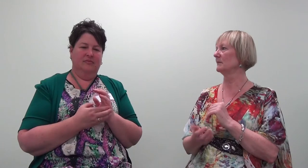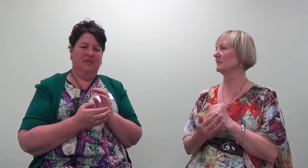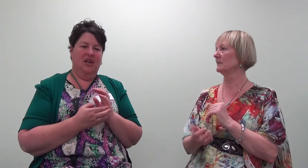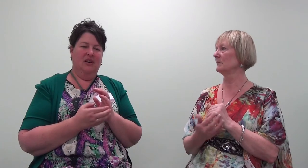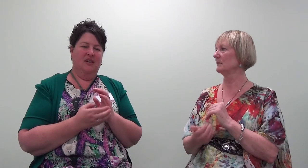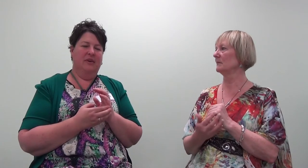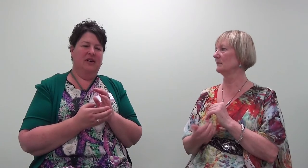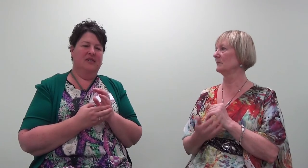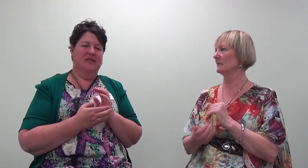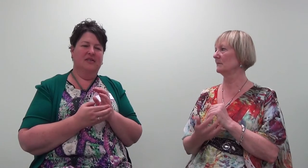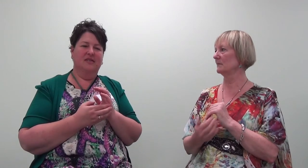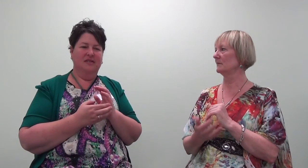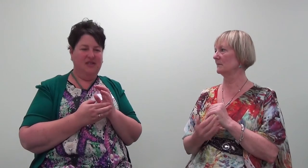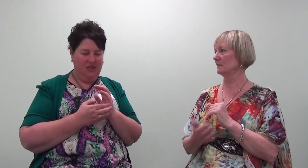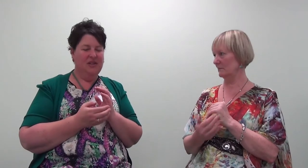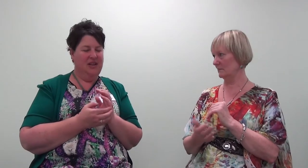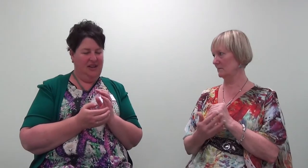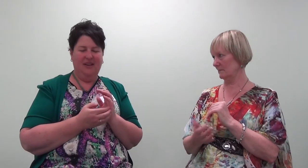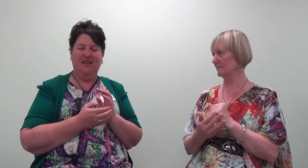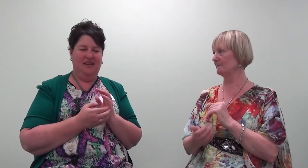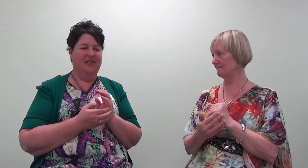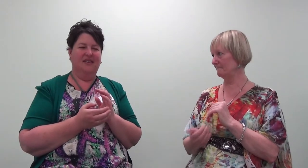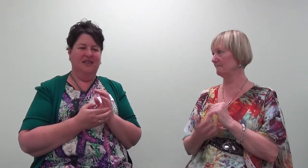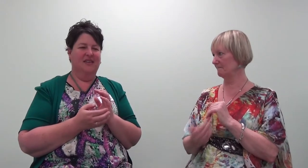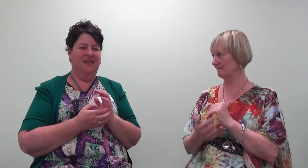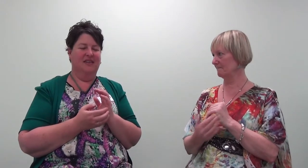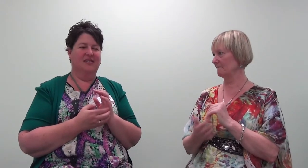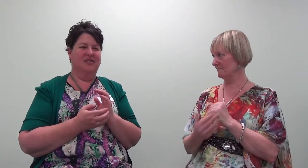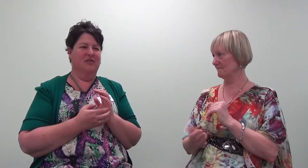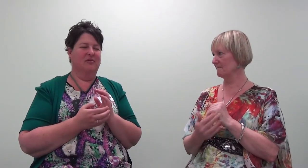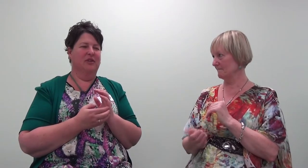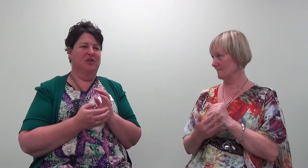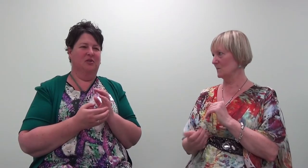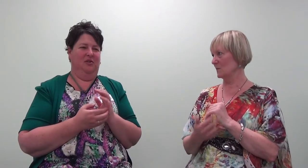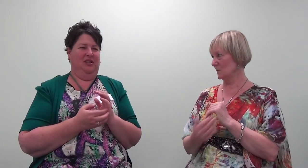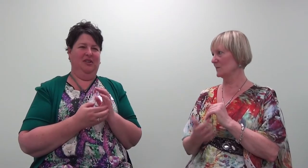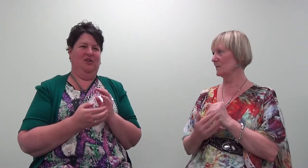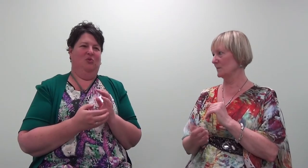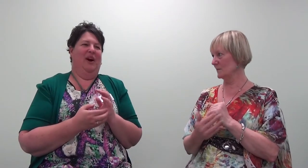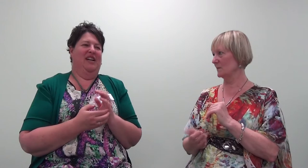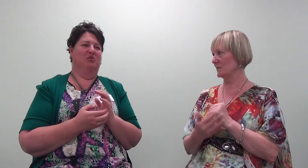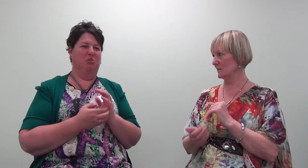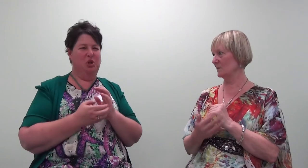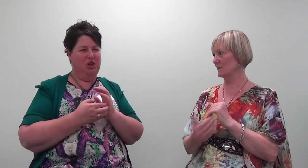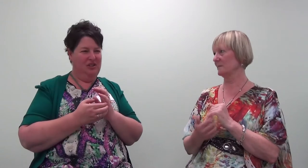Yeah, I mean it's still there. I still feel weight, burden.